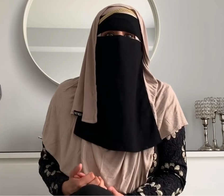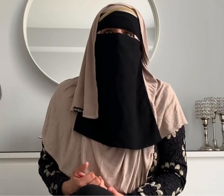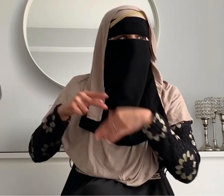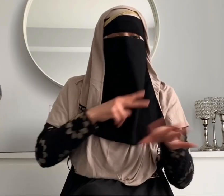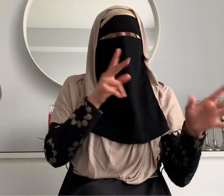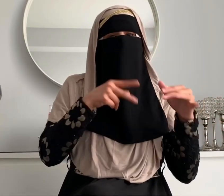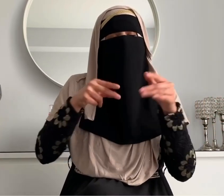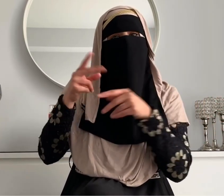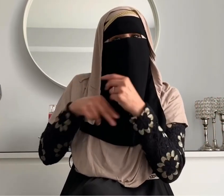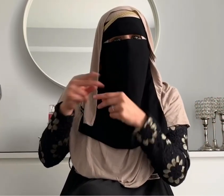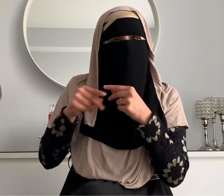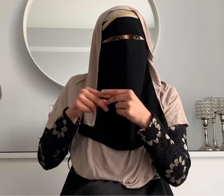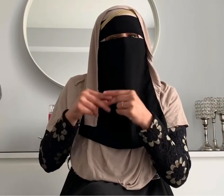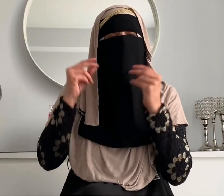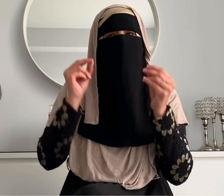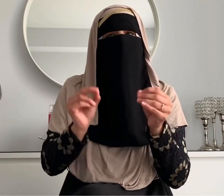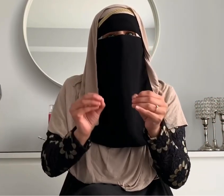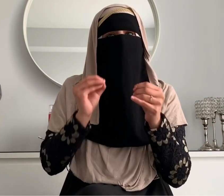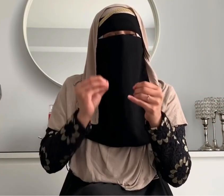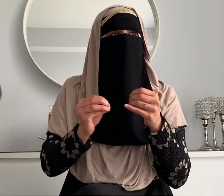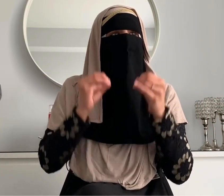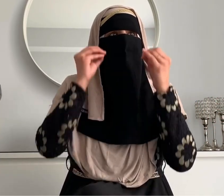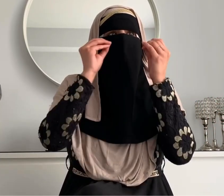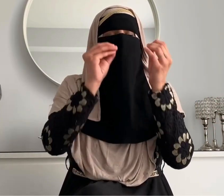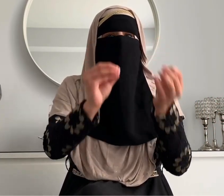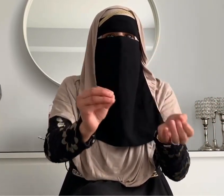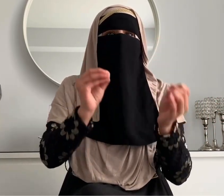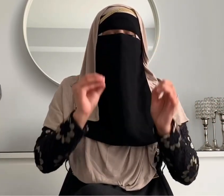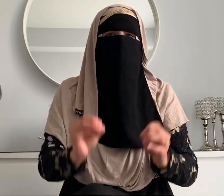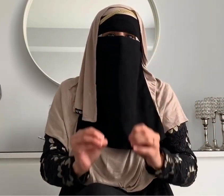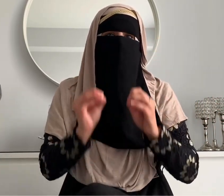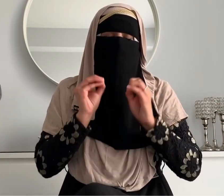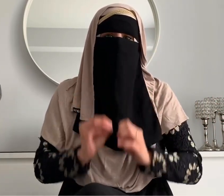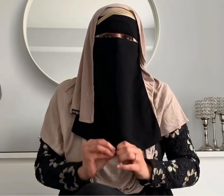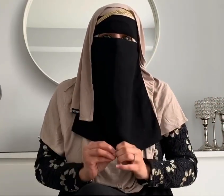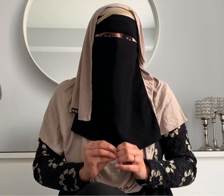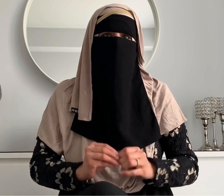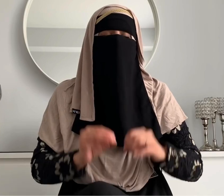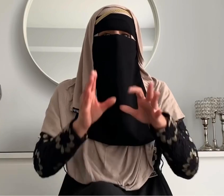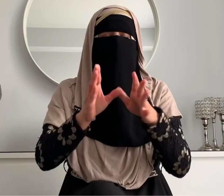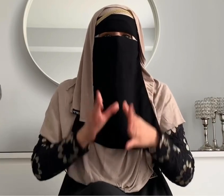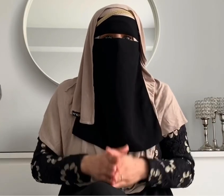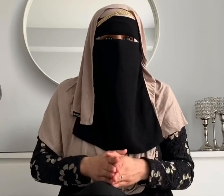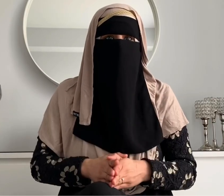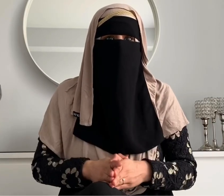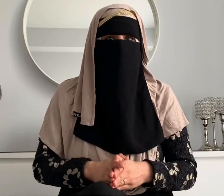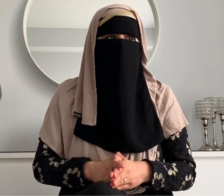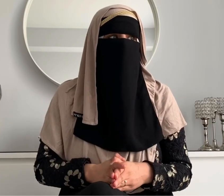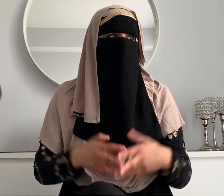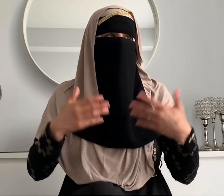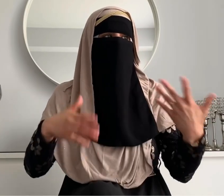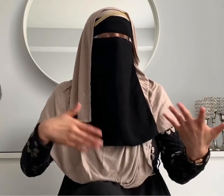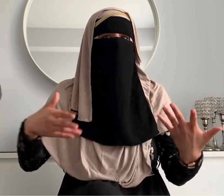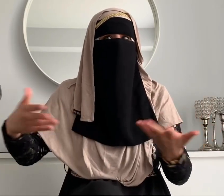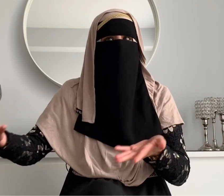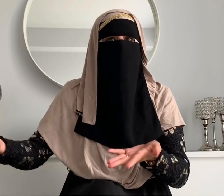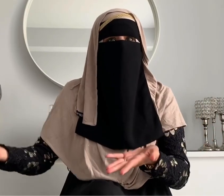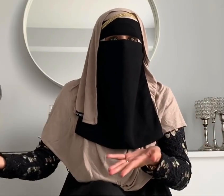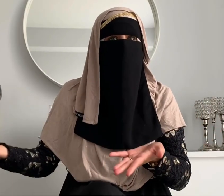when babies learn how to sign they actually have less tantrums and they're less frustrated with life because they're able to get their needs across